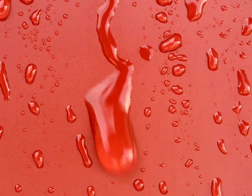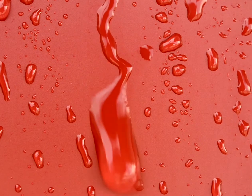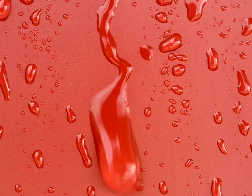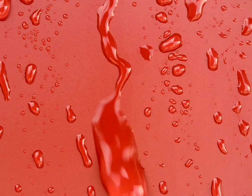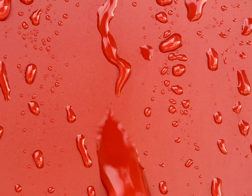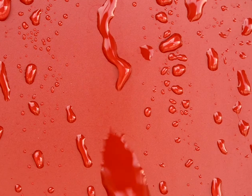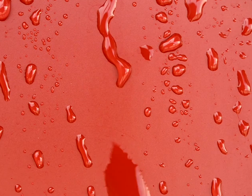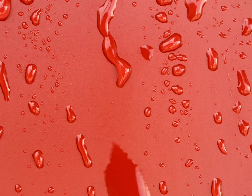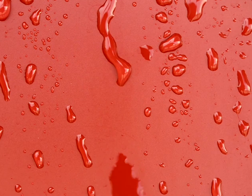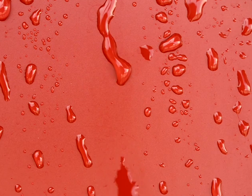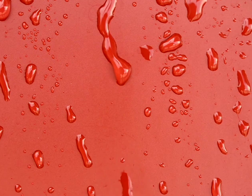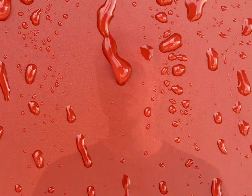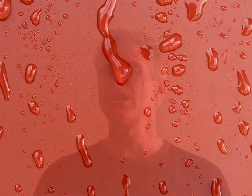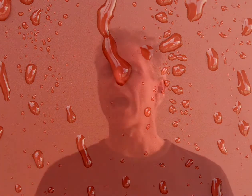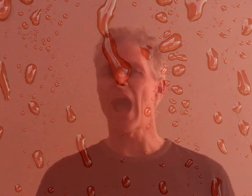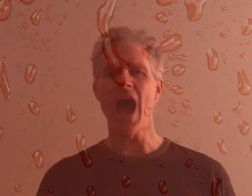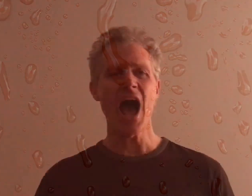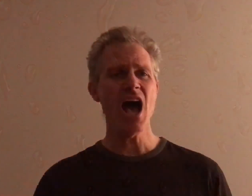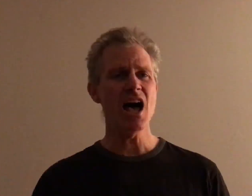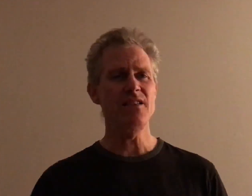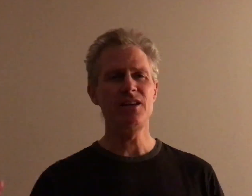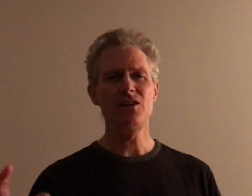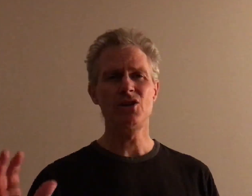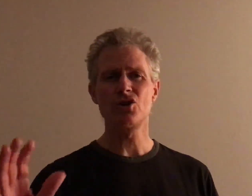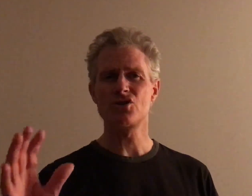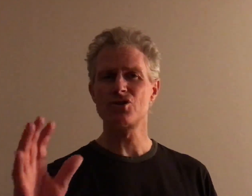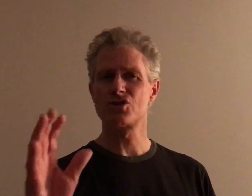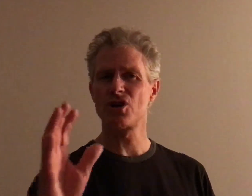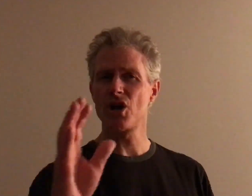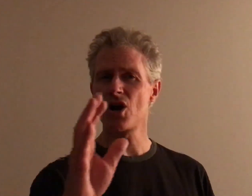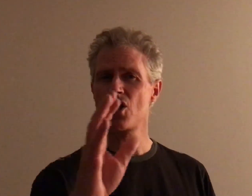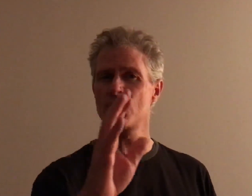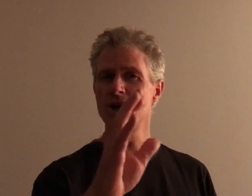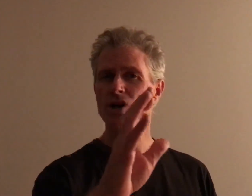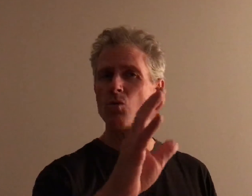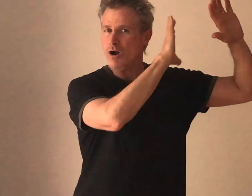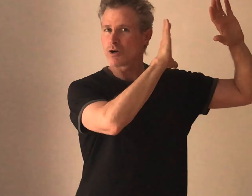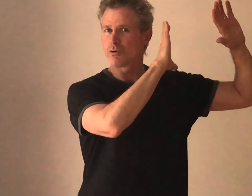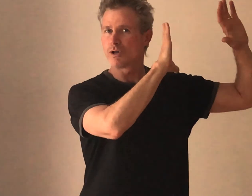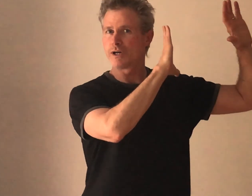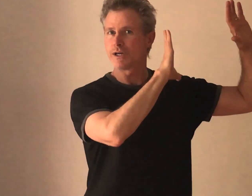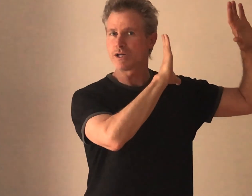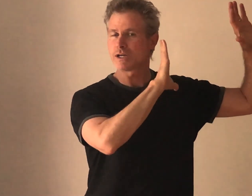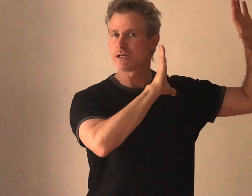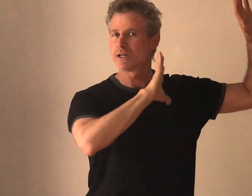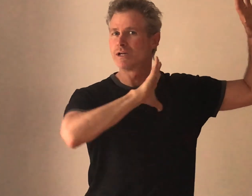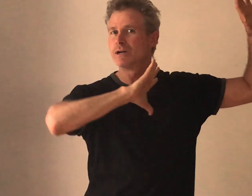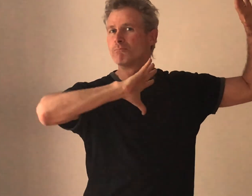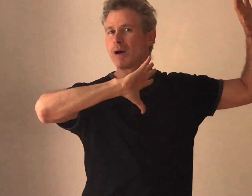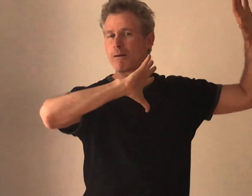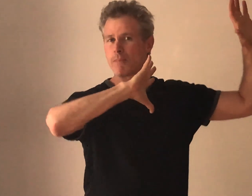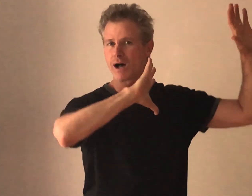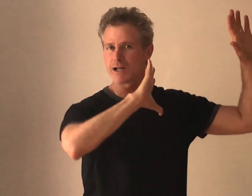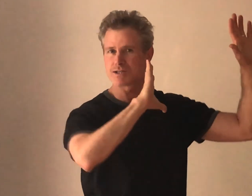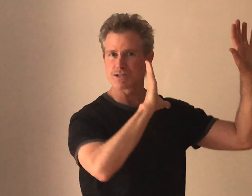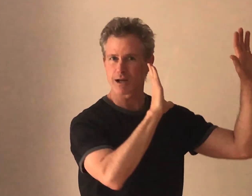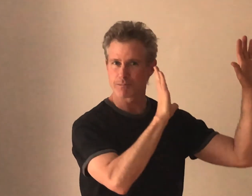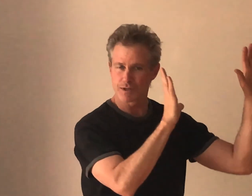Compassion I had the urge to turn And walk away My mind mind stopped